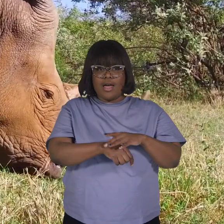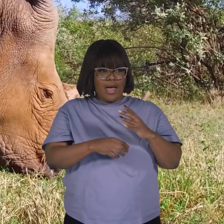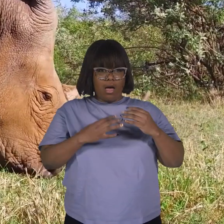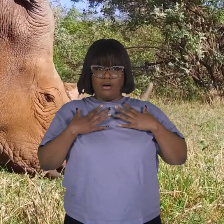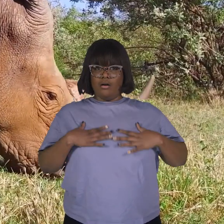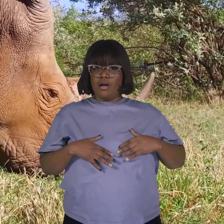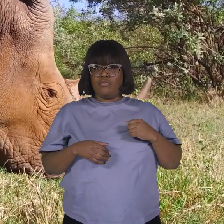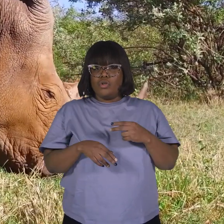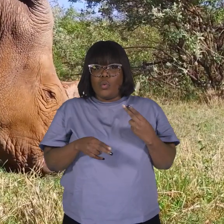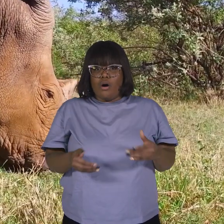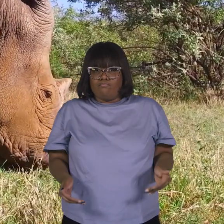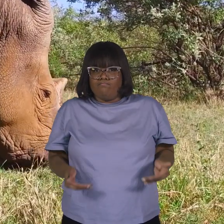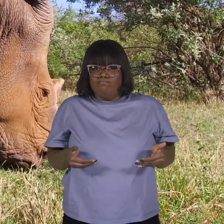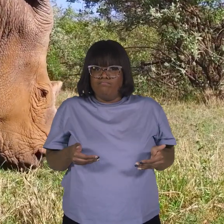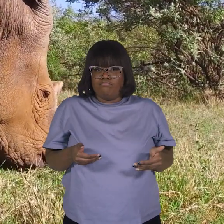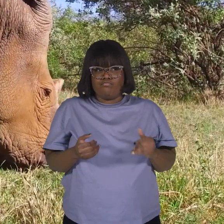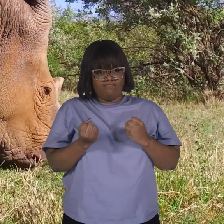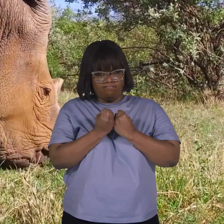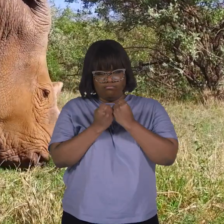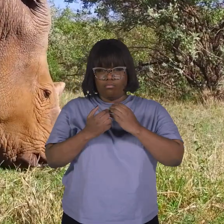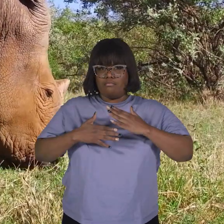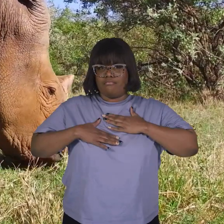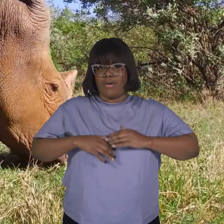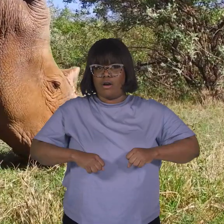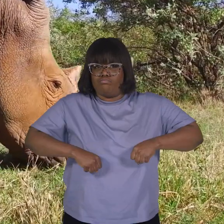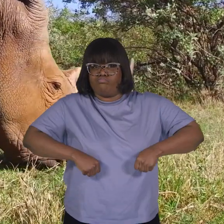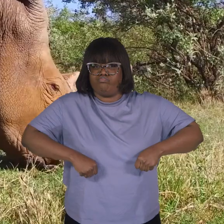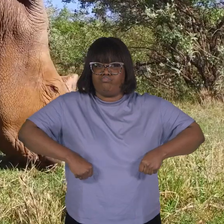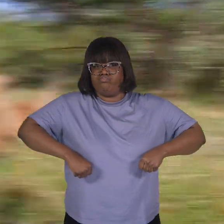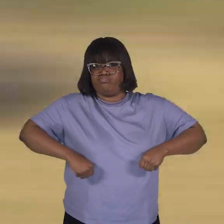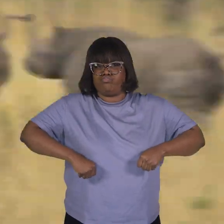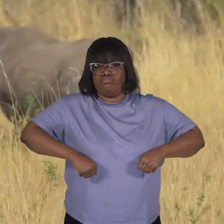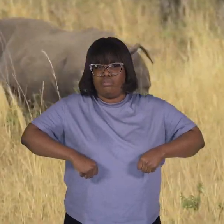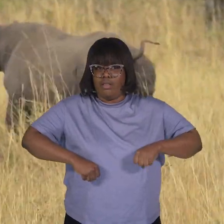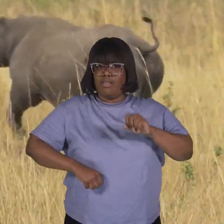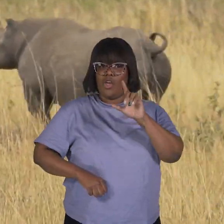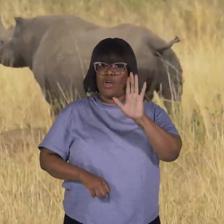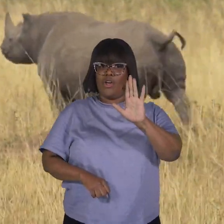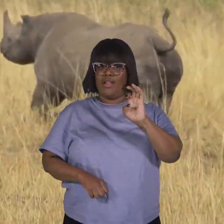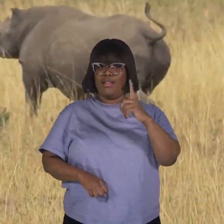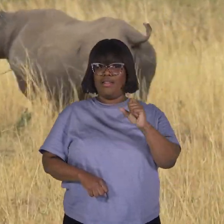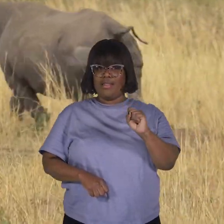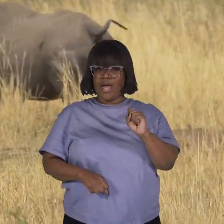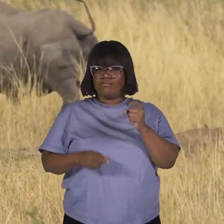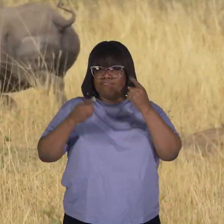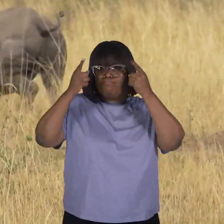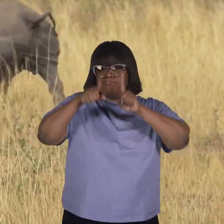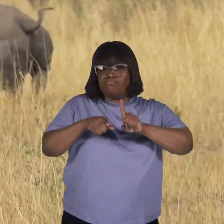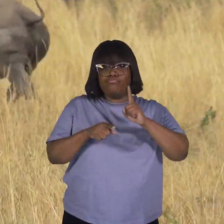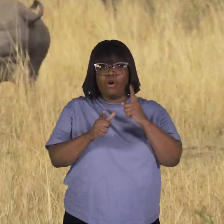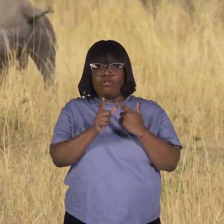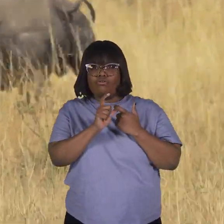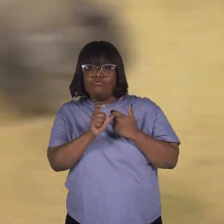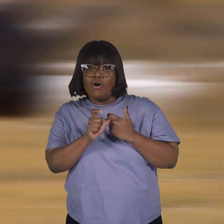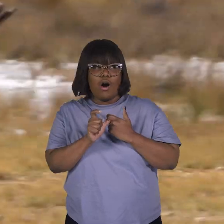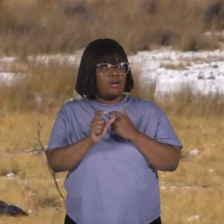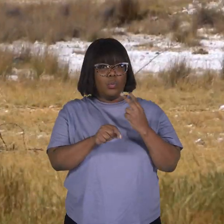short, stocky legs that support their massive bodies. Their legs are well-suited for running when necessary, but